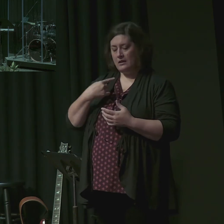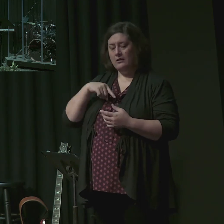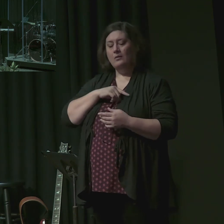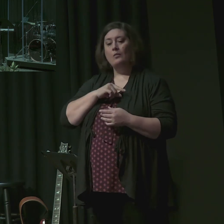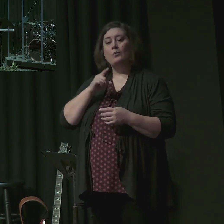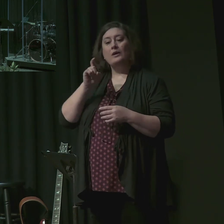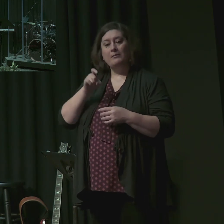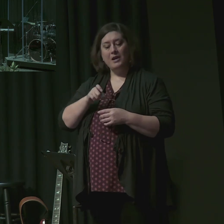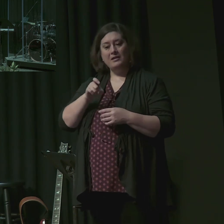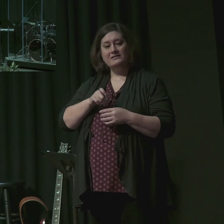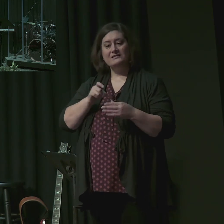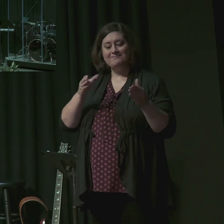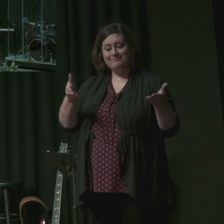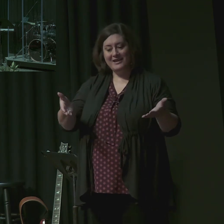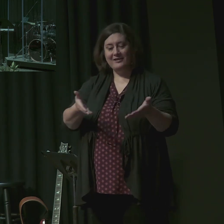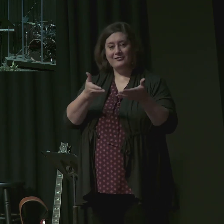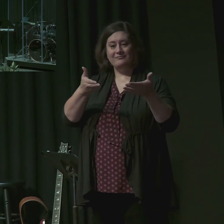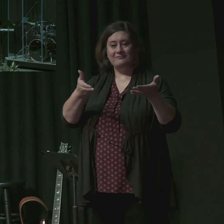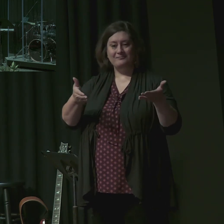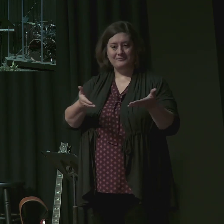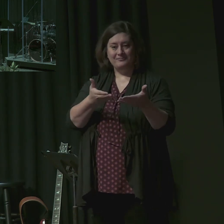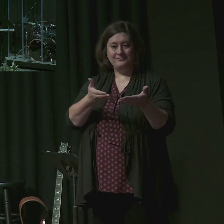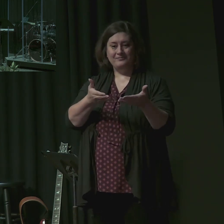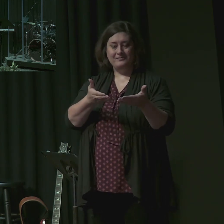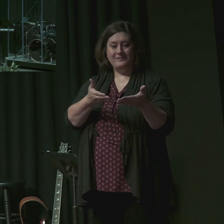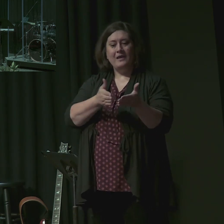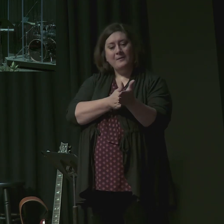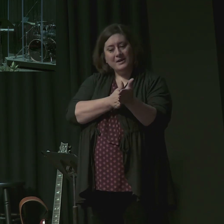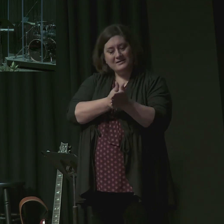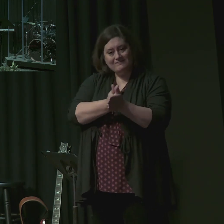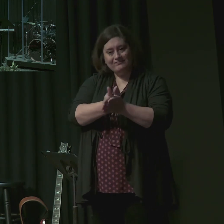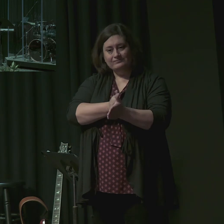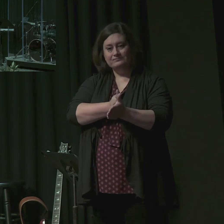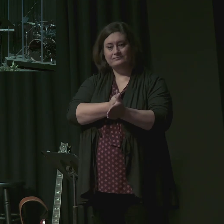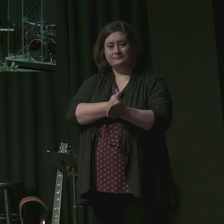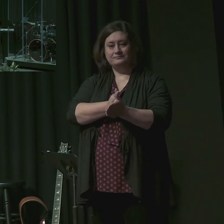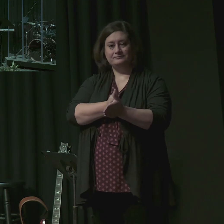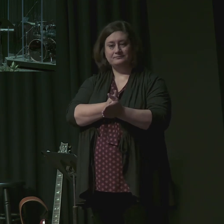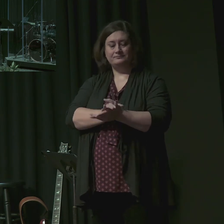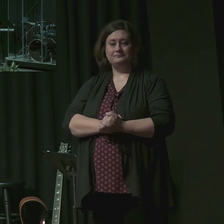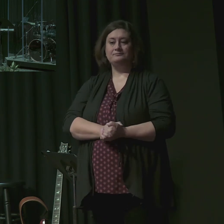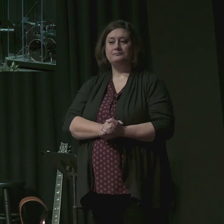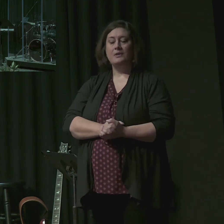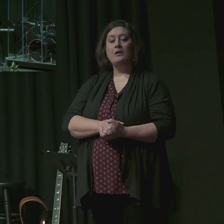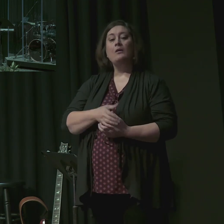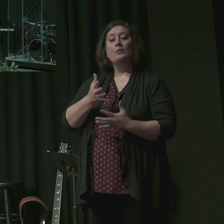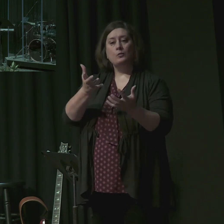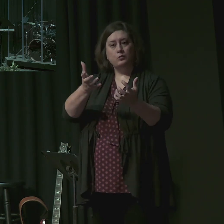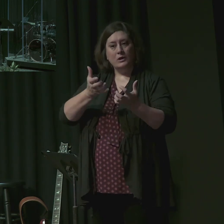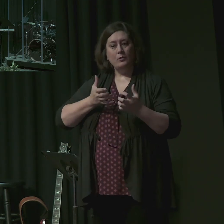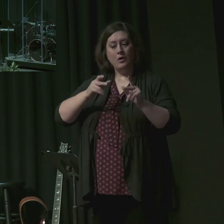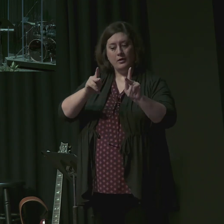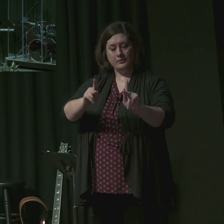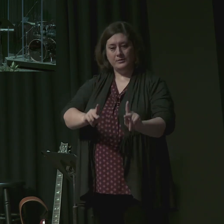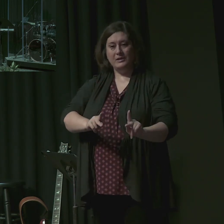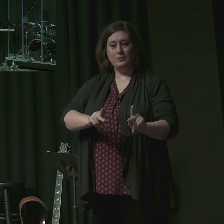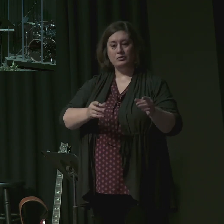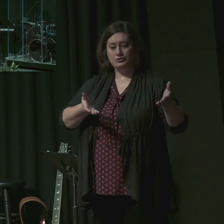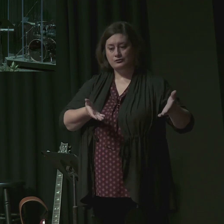we must exhort. Our preaching is to motivate and to provide steps of action so that people will want to move forward